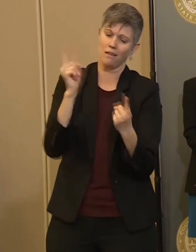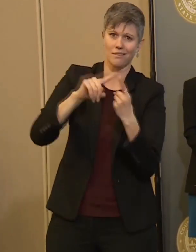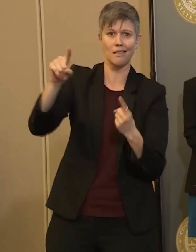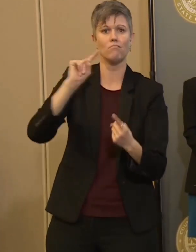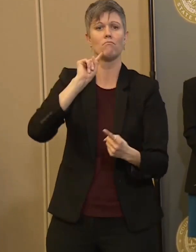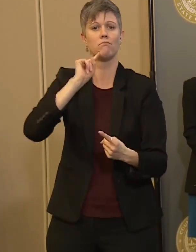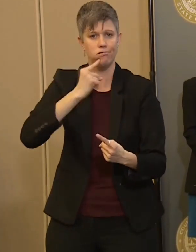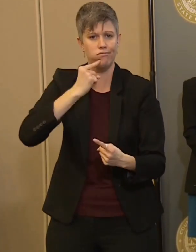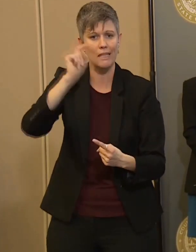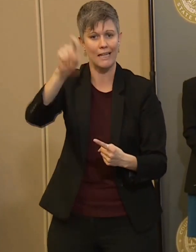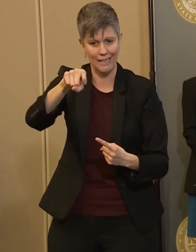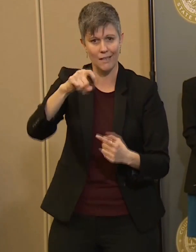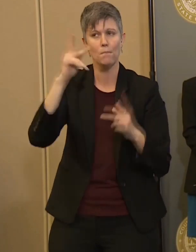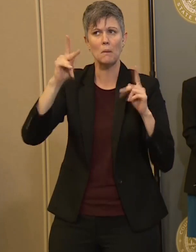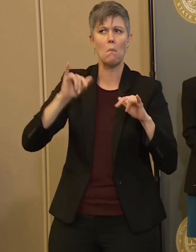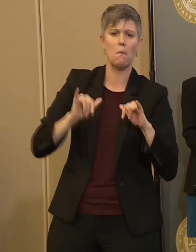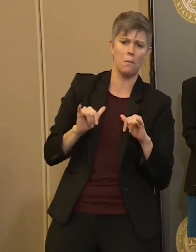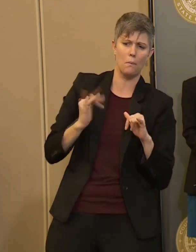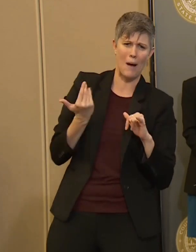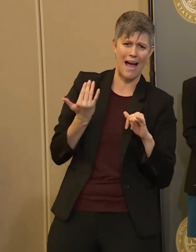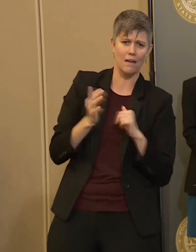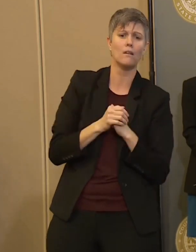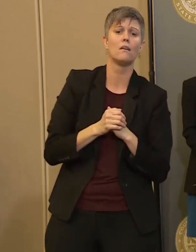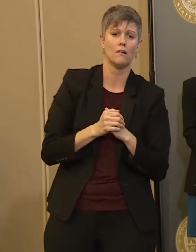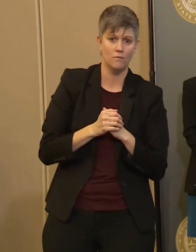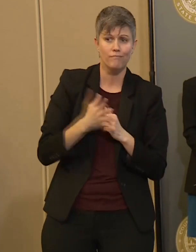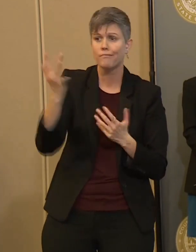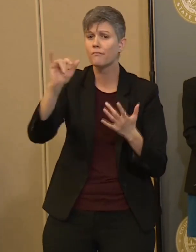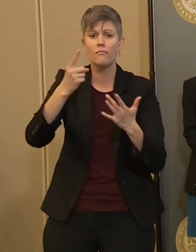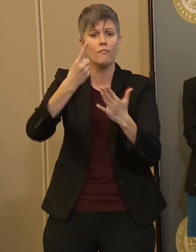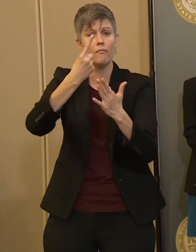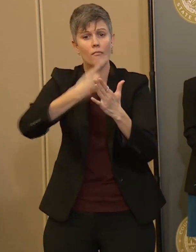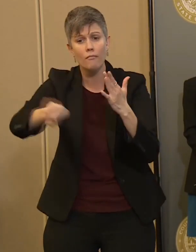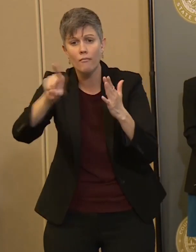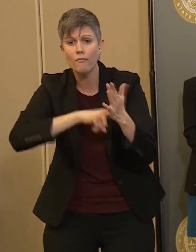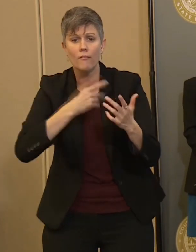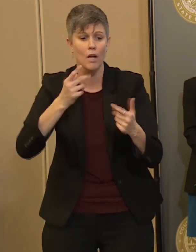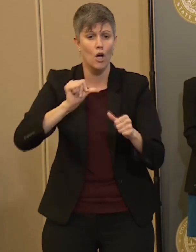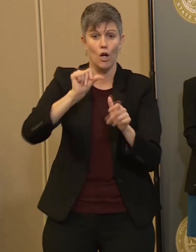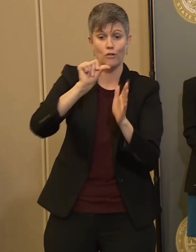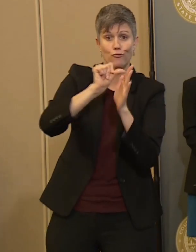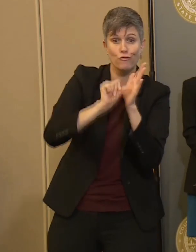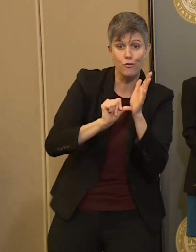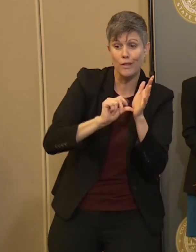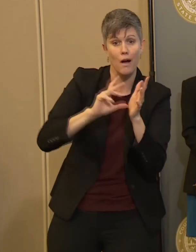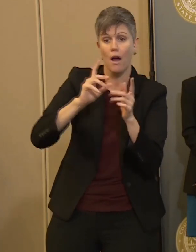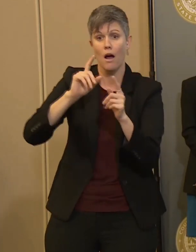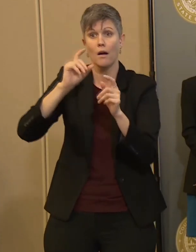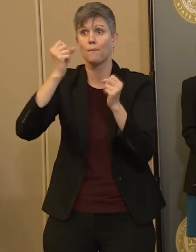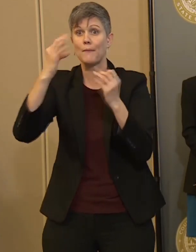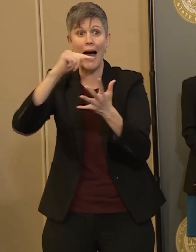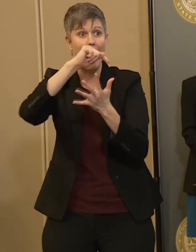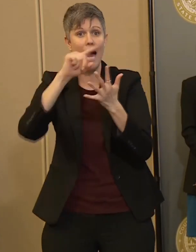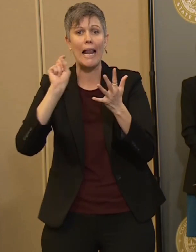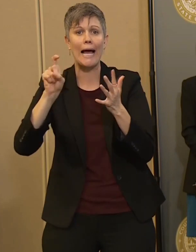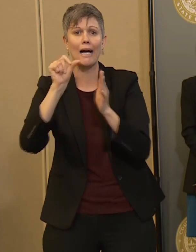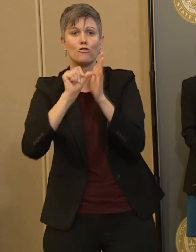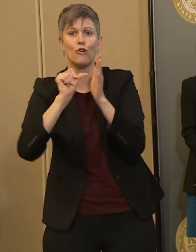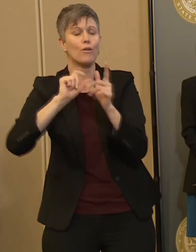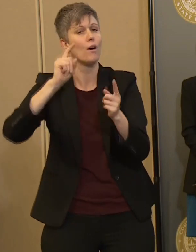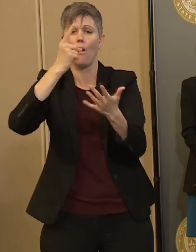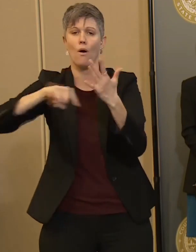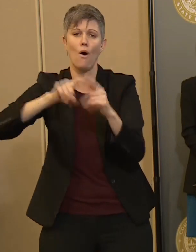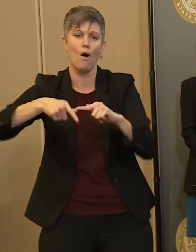partially related to cancellation of elective procedures, which increases capacity. Um, you know, we, we expect that, that